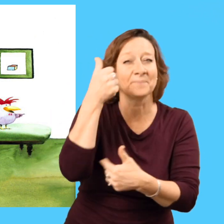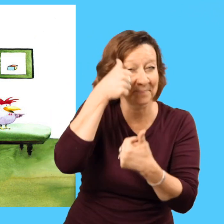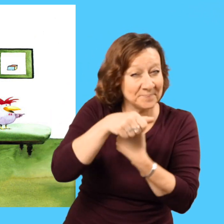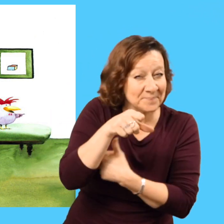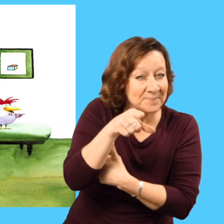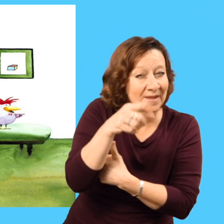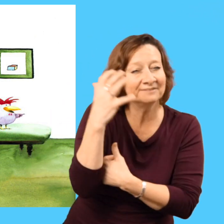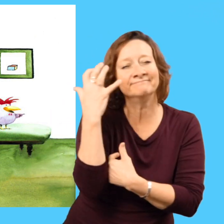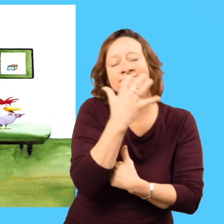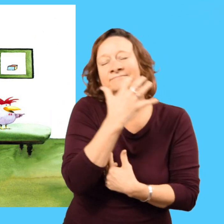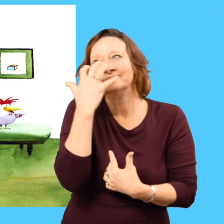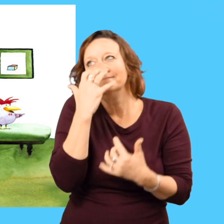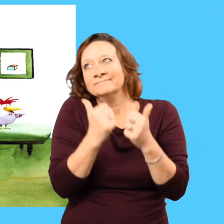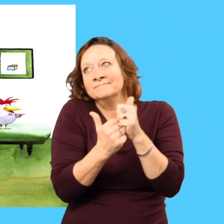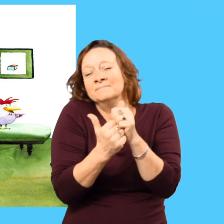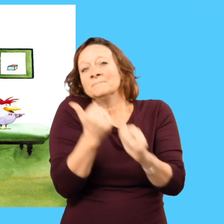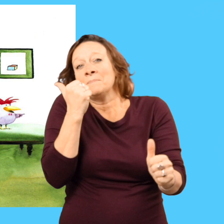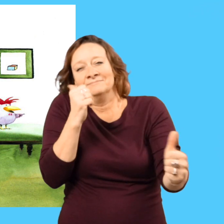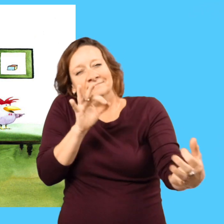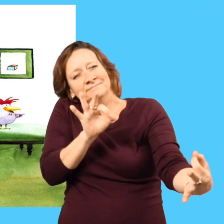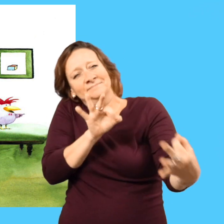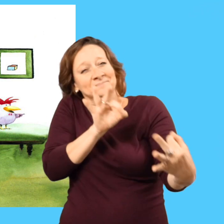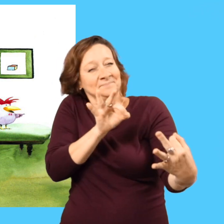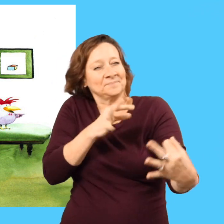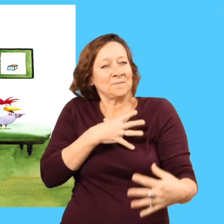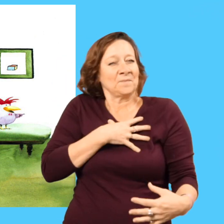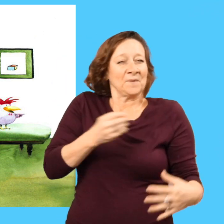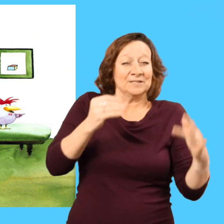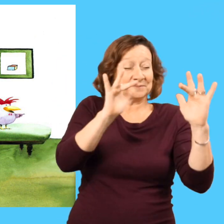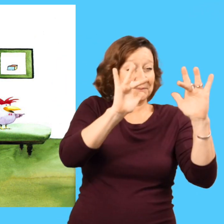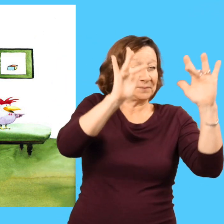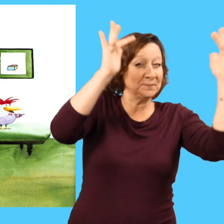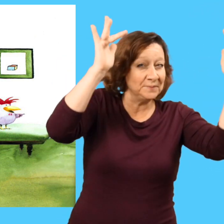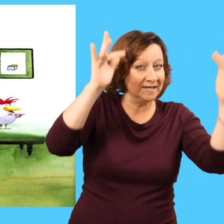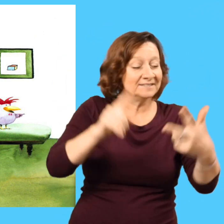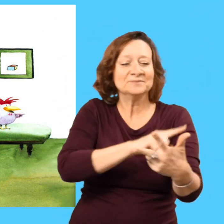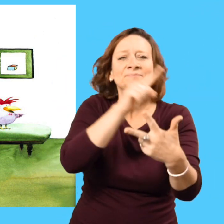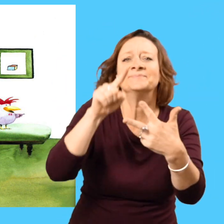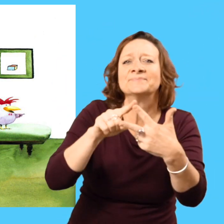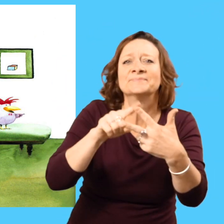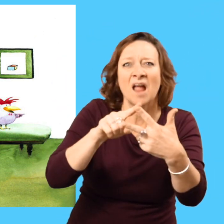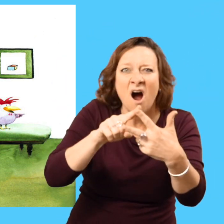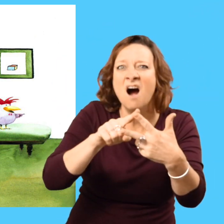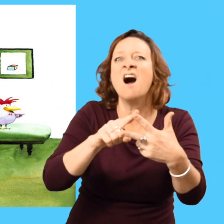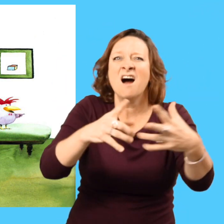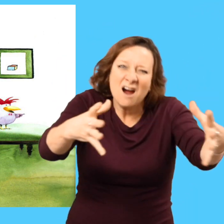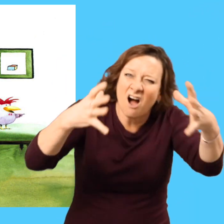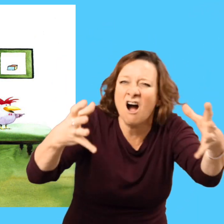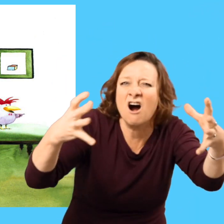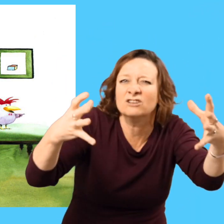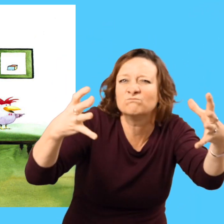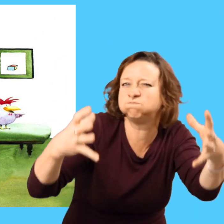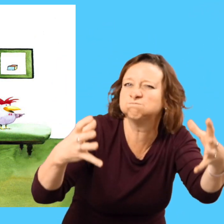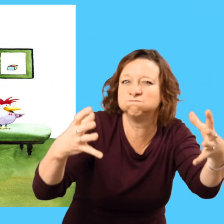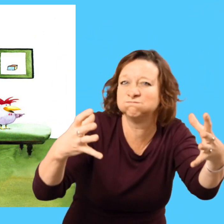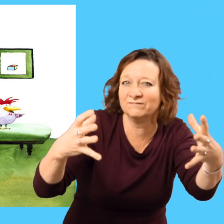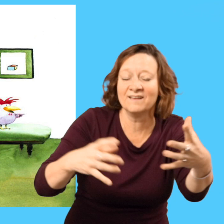them? The first, the most perfect shimmering white. The second, the biggest egg.